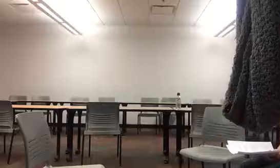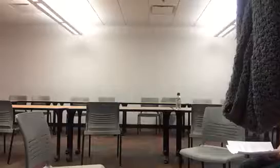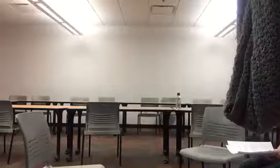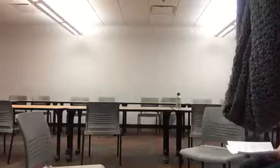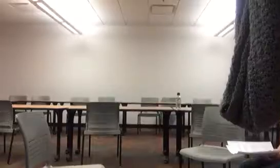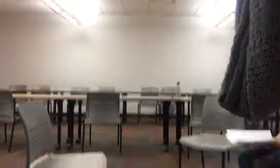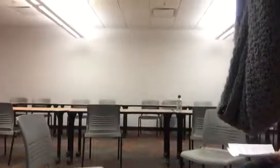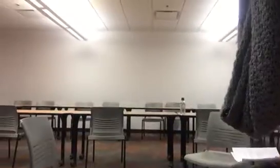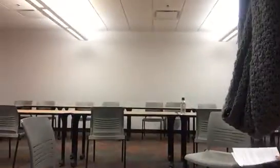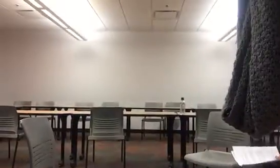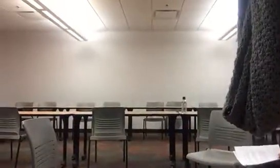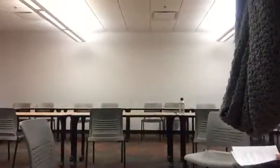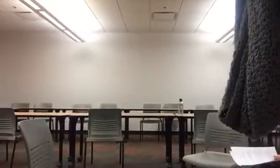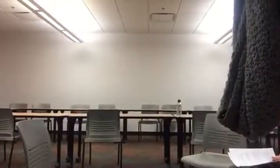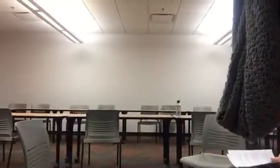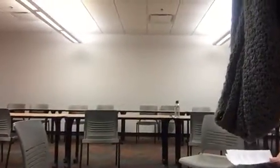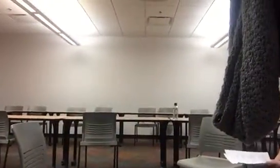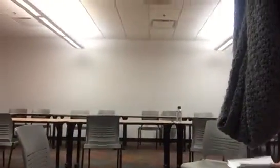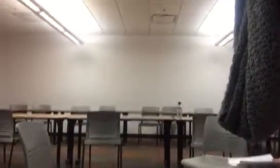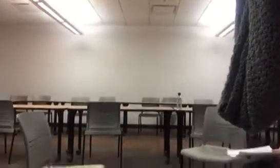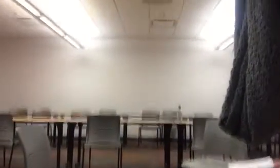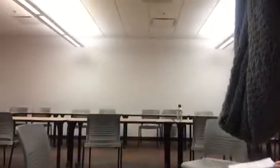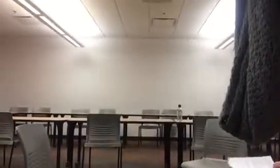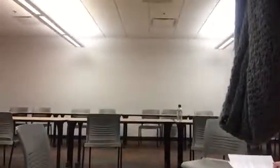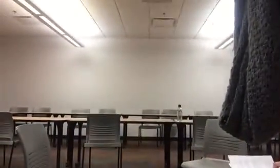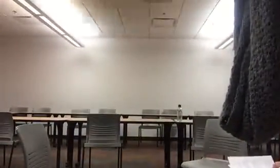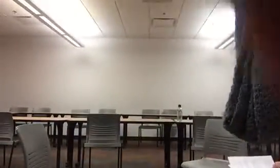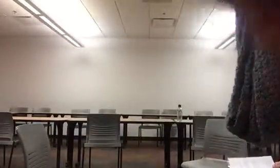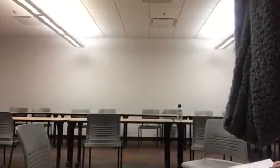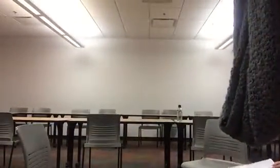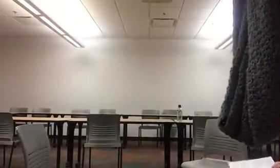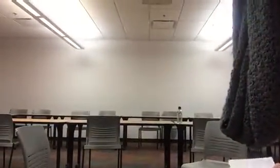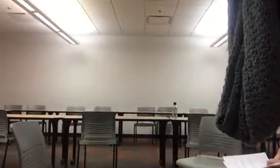Okay, alright, let's quote-unquote walk in together, okay?